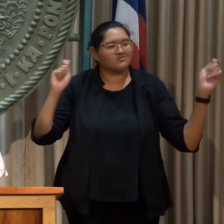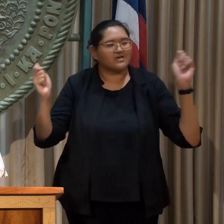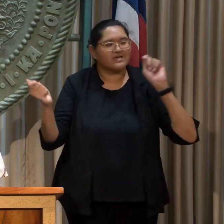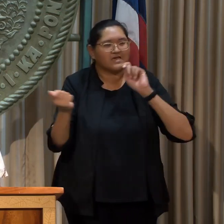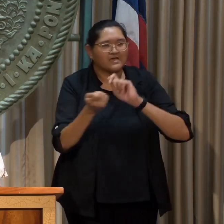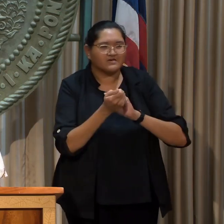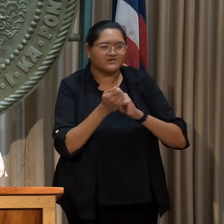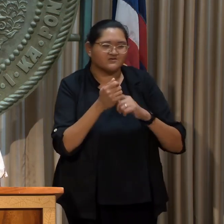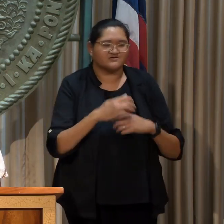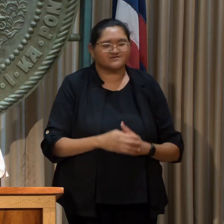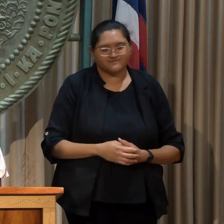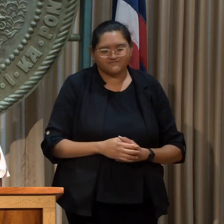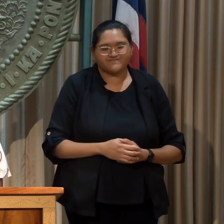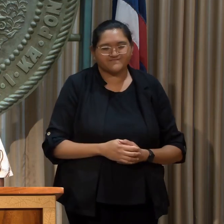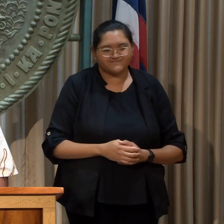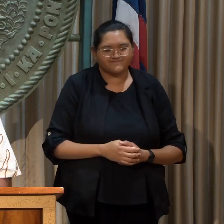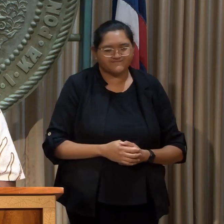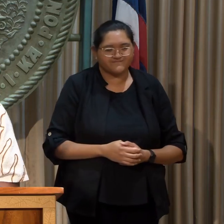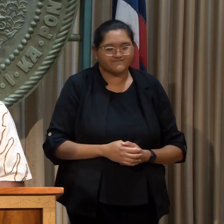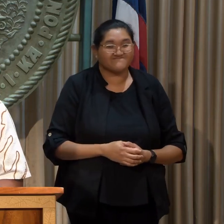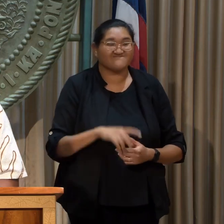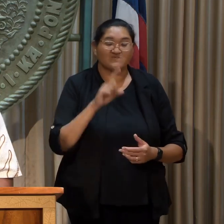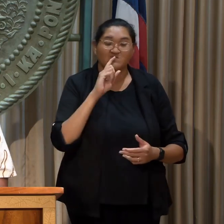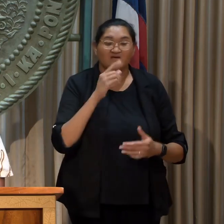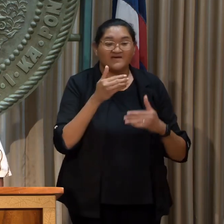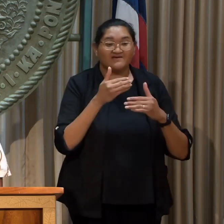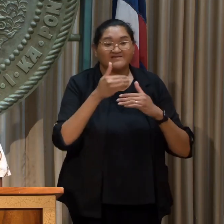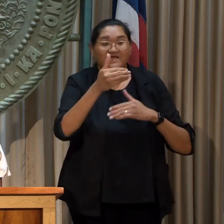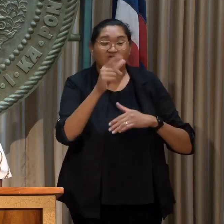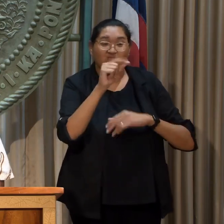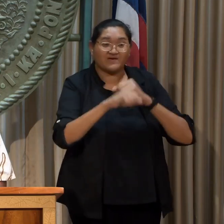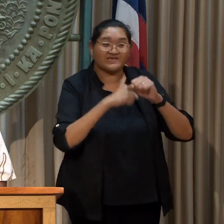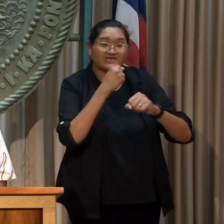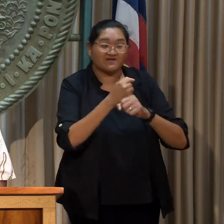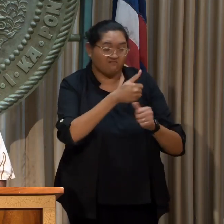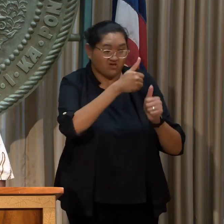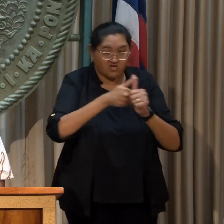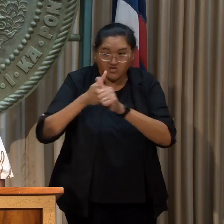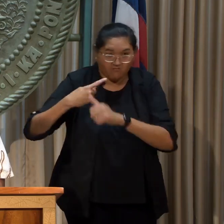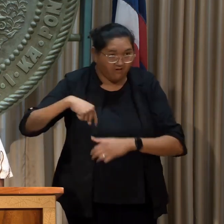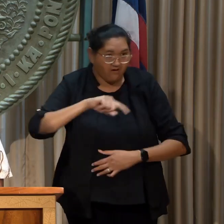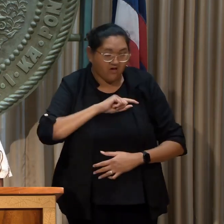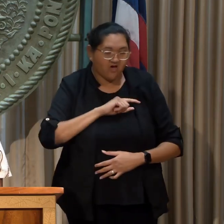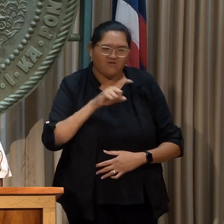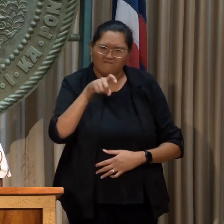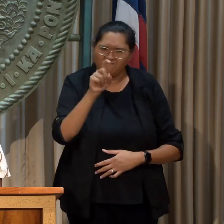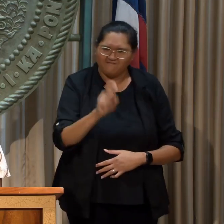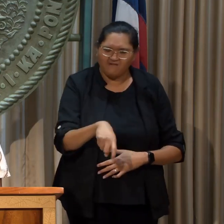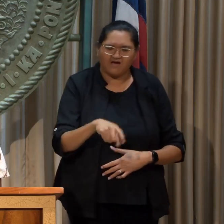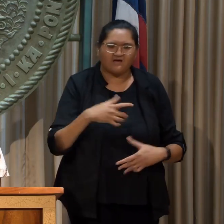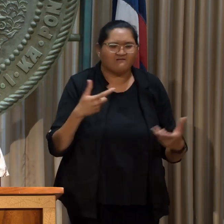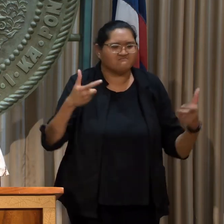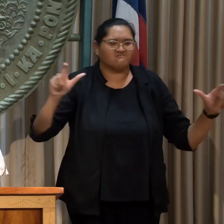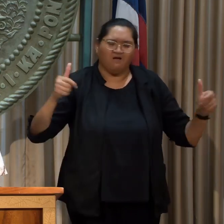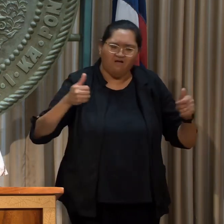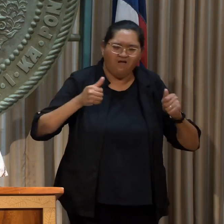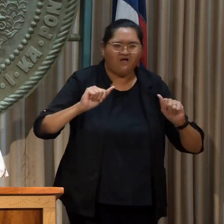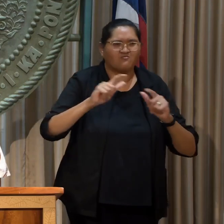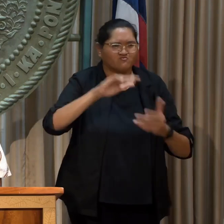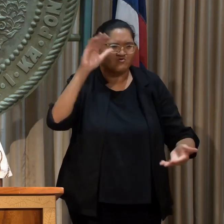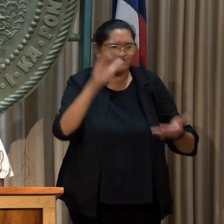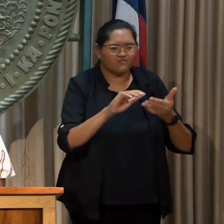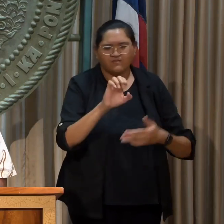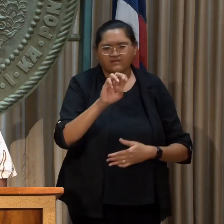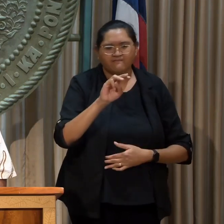possible way. Over the next 20 years, each and every one of us must make a tremendous effort to reduce